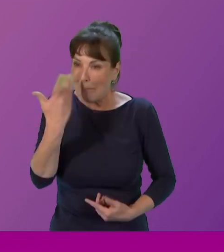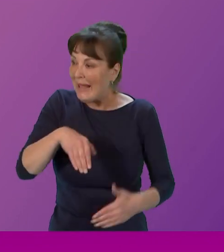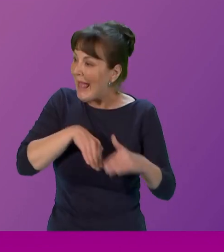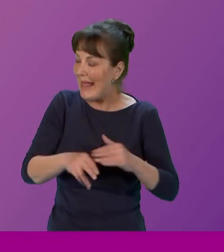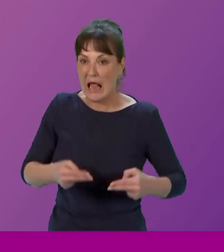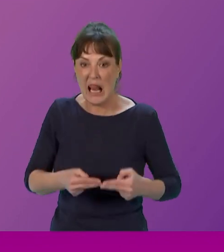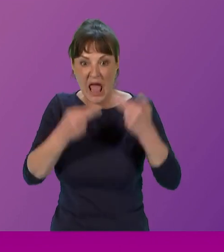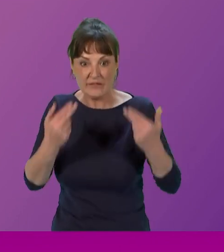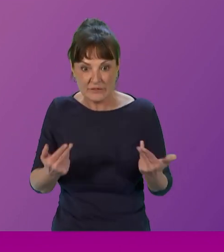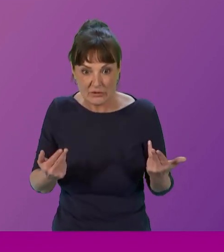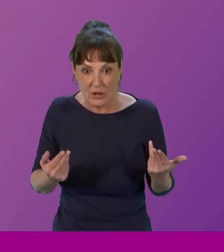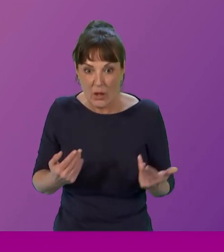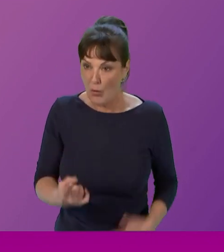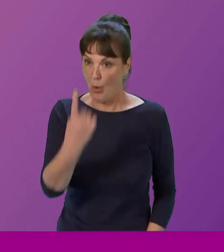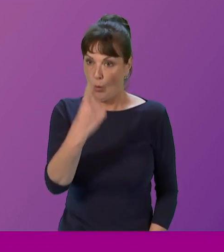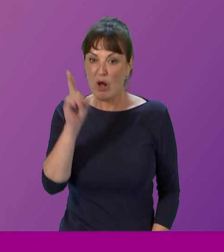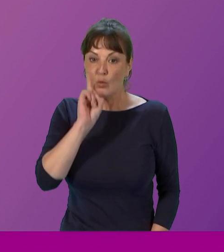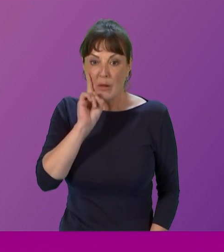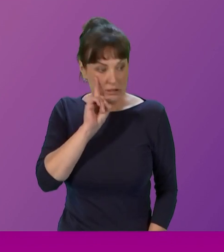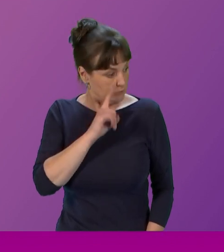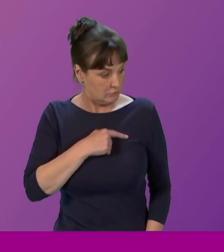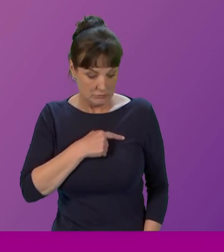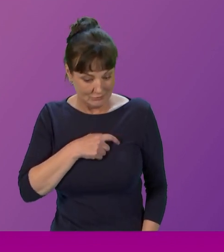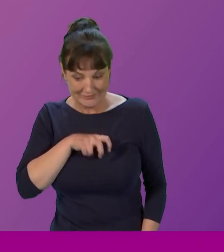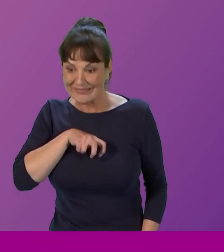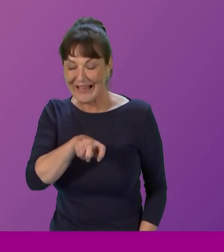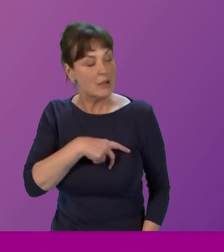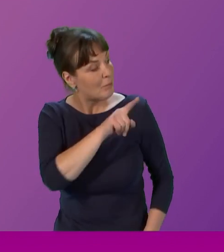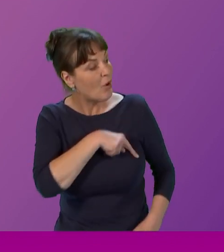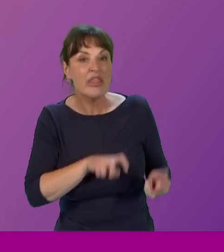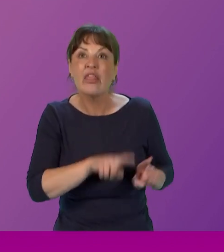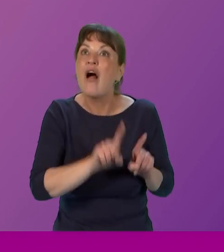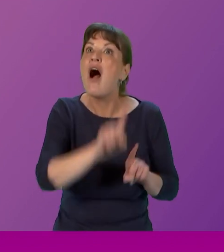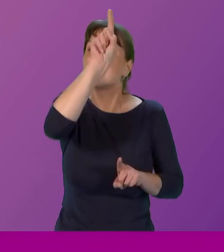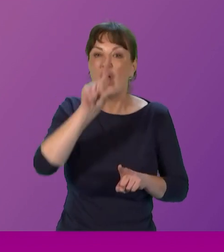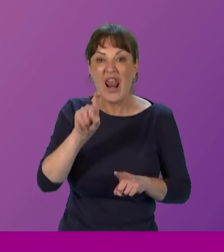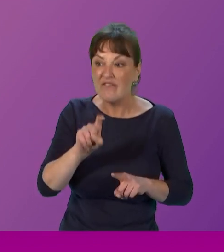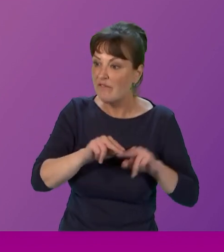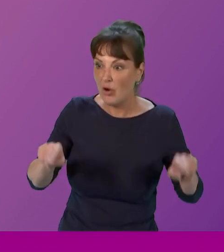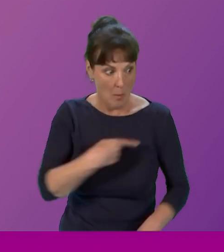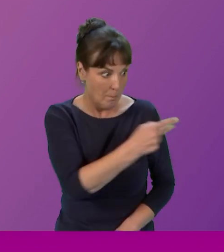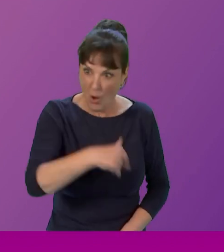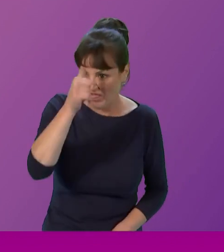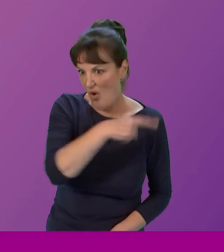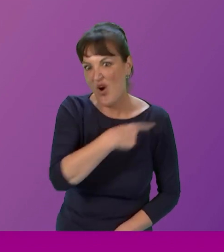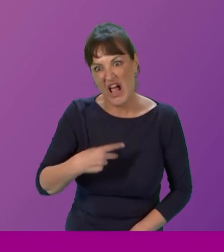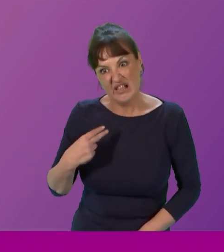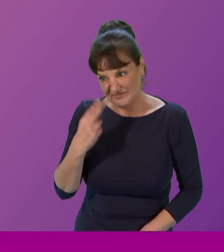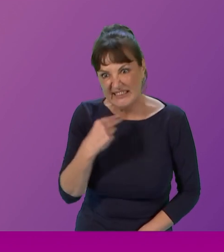woman? And by the time you get out on the 11th floor, you know that her niece's IVF didn't work out very well, but they've got really high hopes